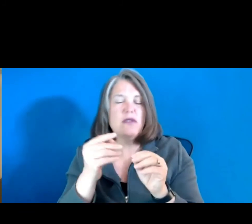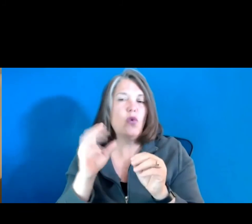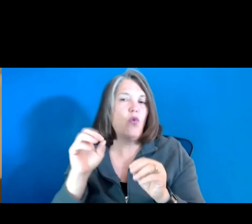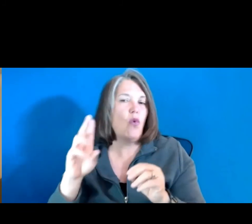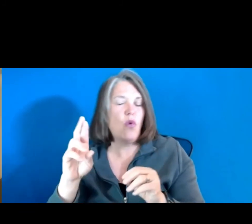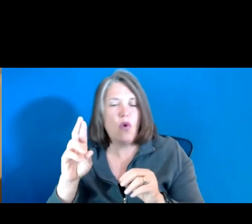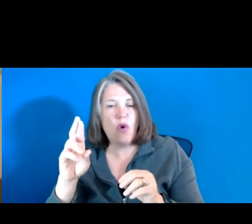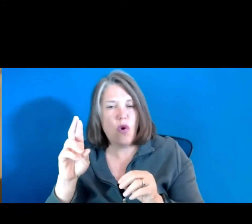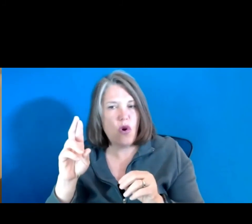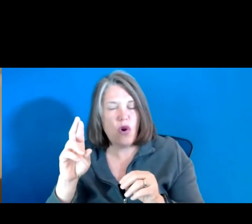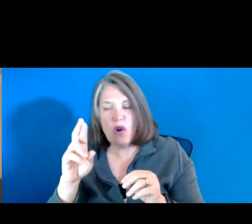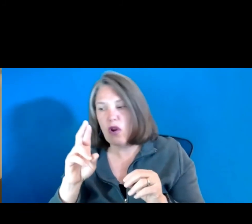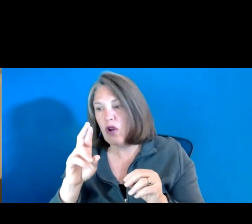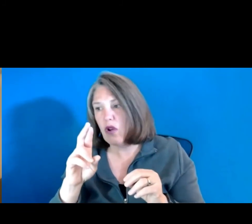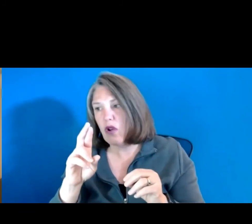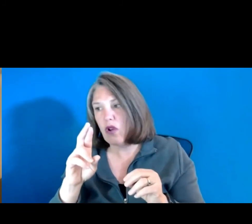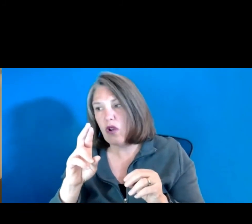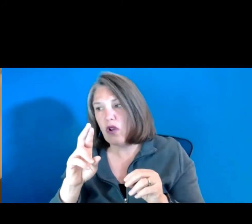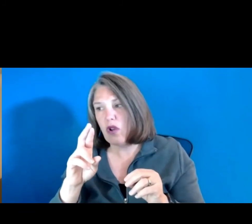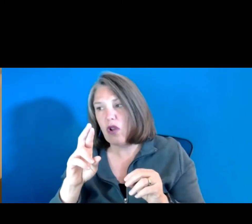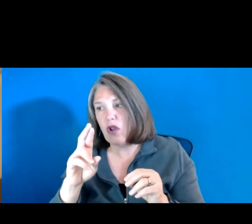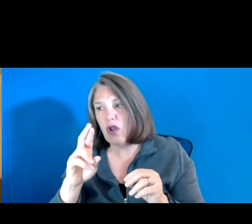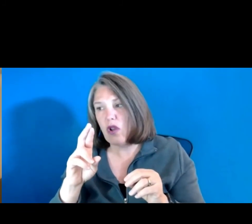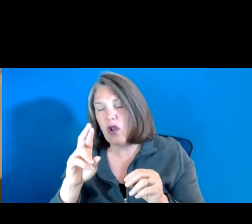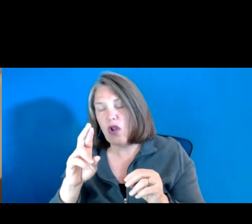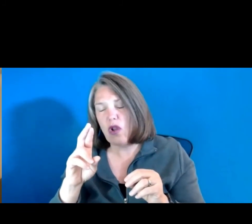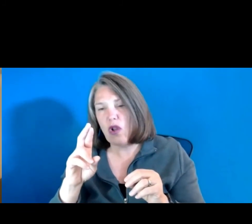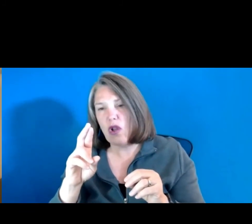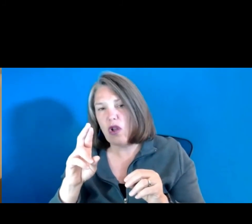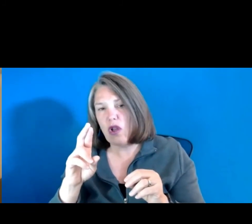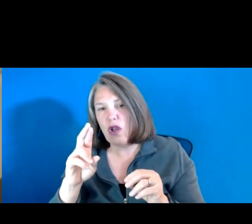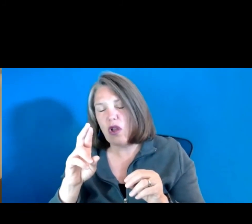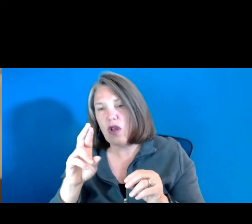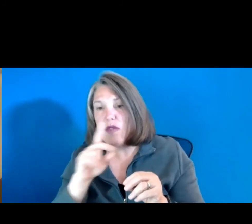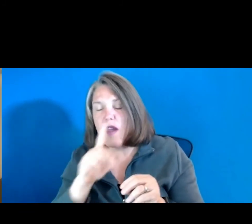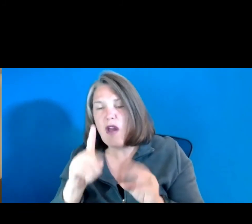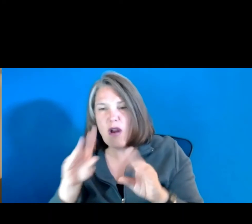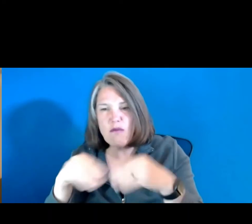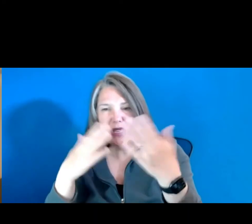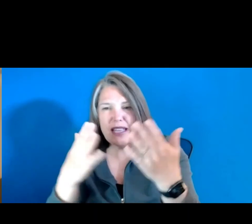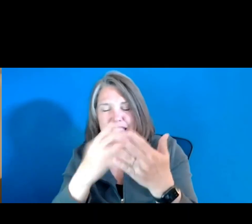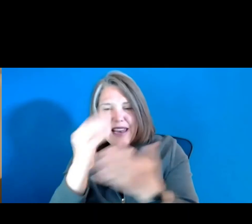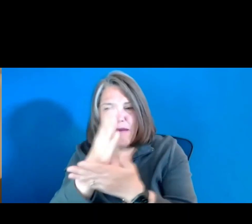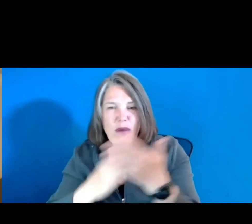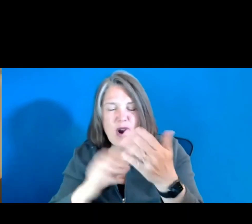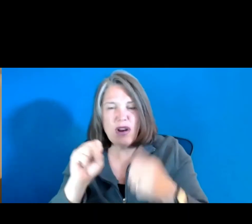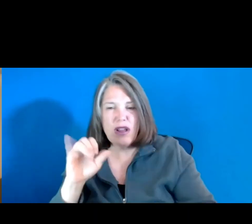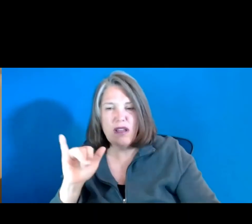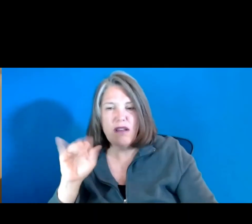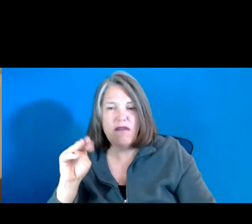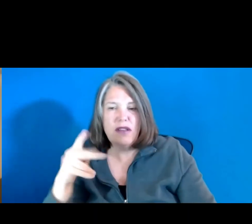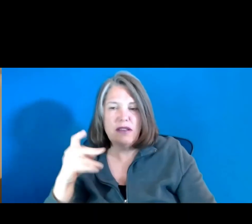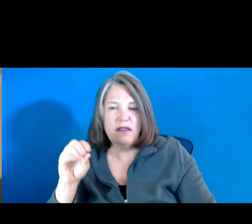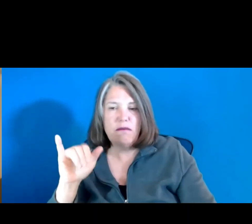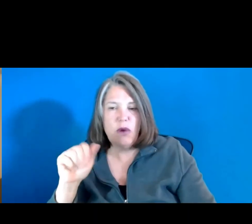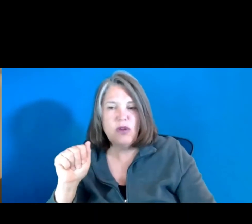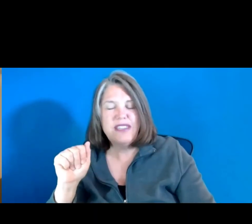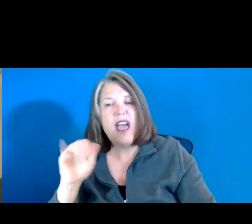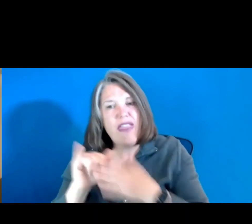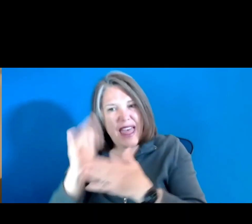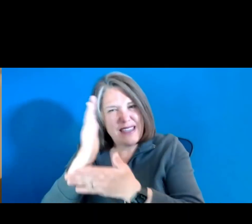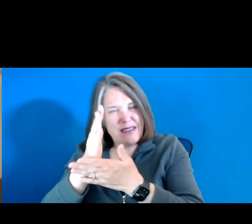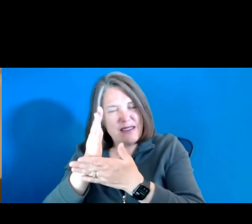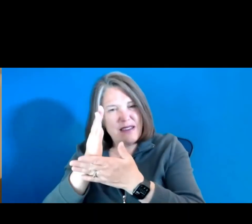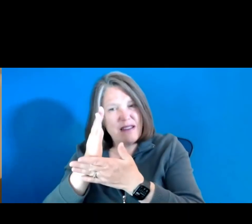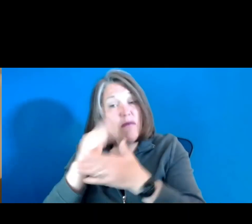submitted and are part of symposia, those are accessible to